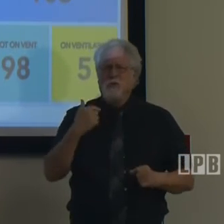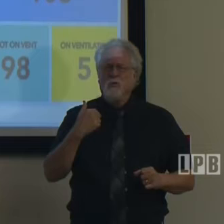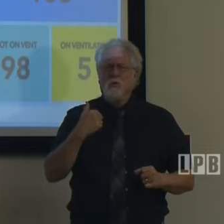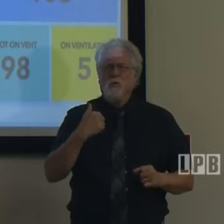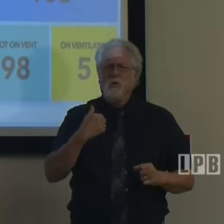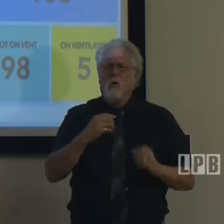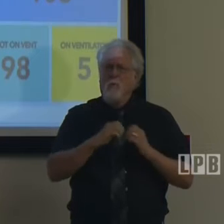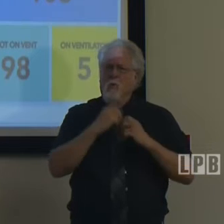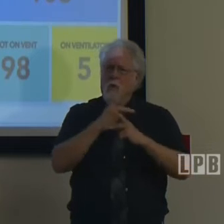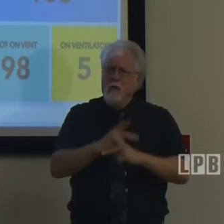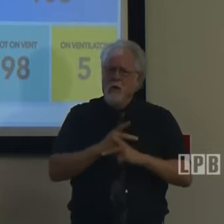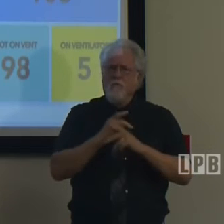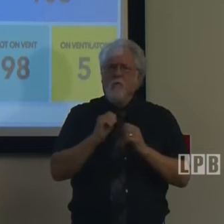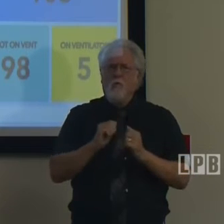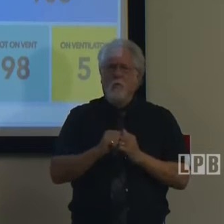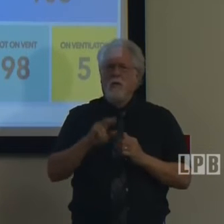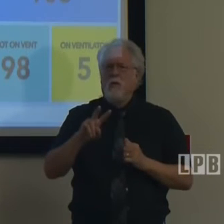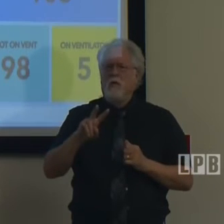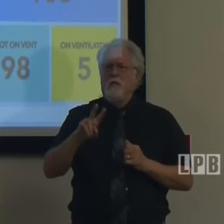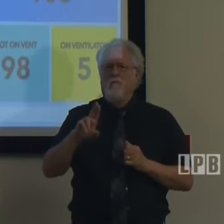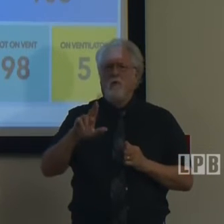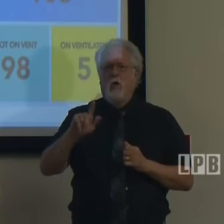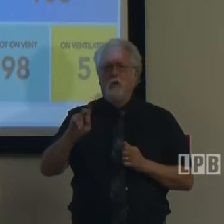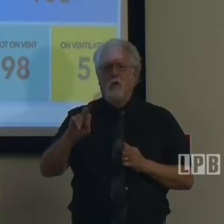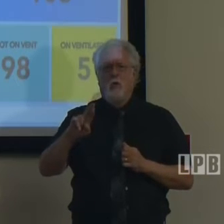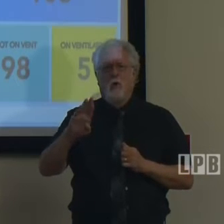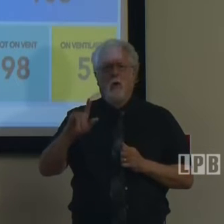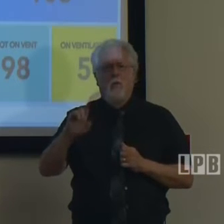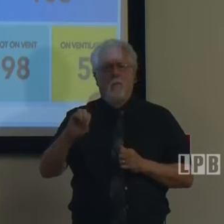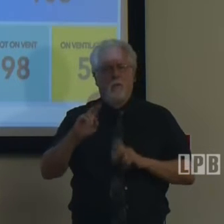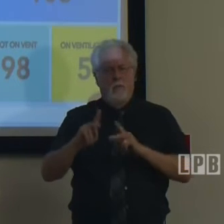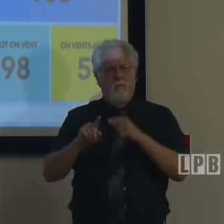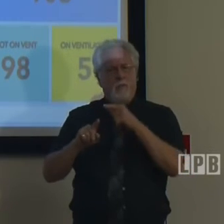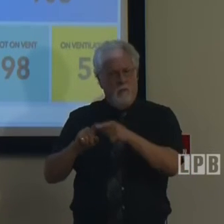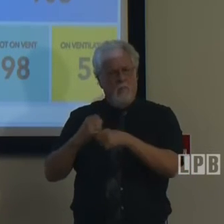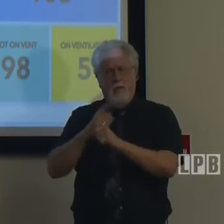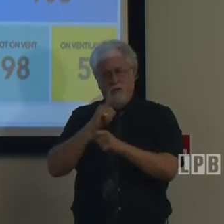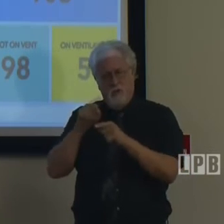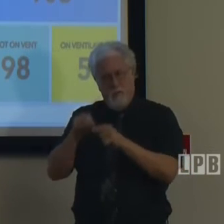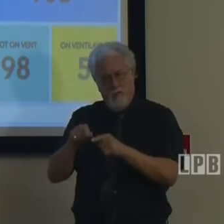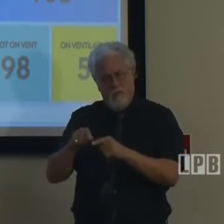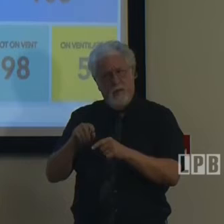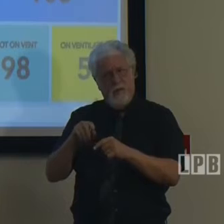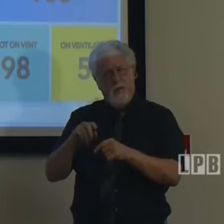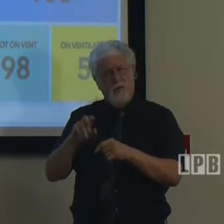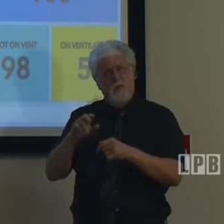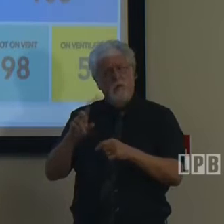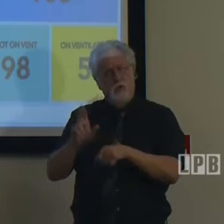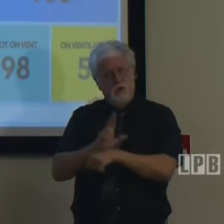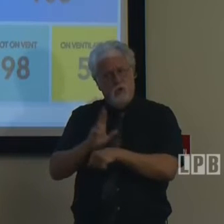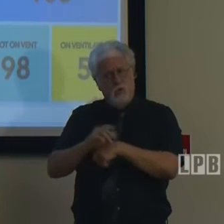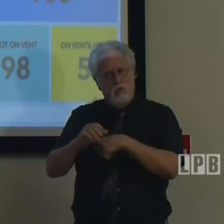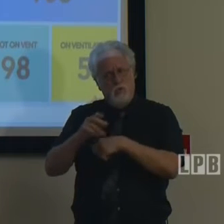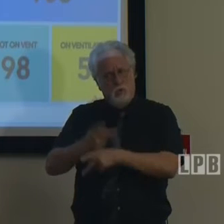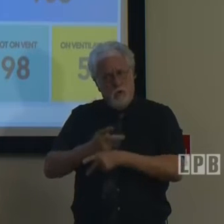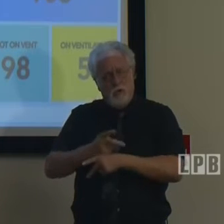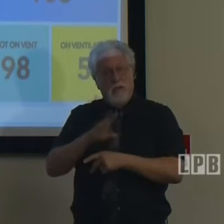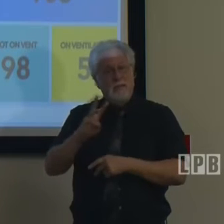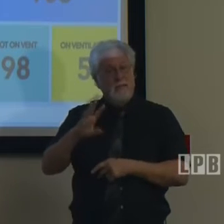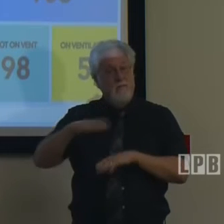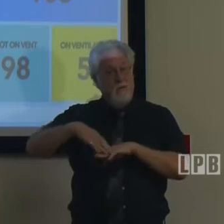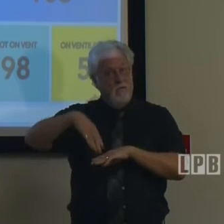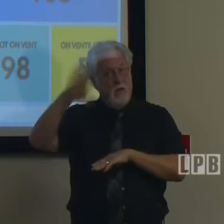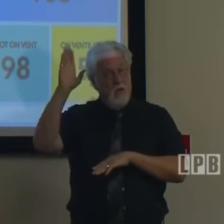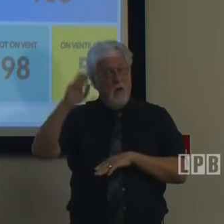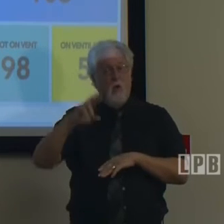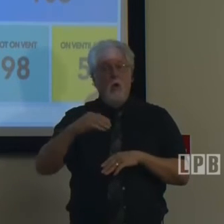more careful with the vulnerable, and I want the vulnerable to make sure that they're exercising caution. So if you're 65 or older